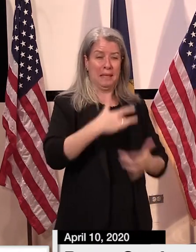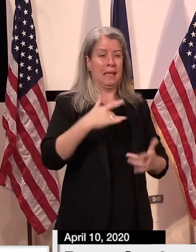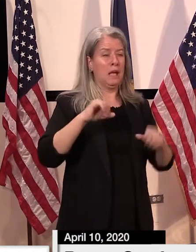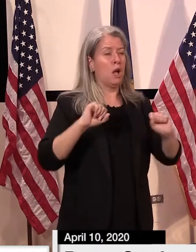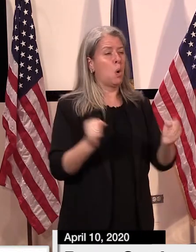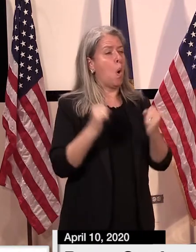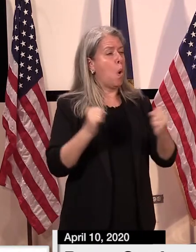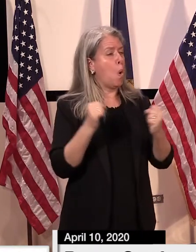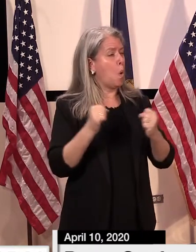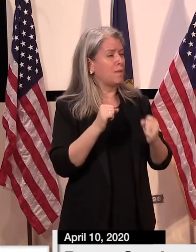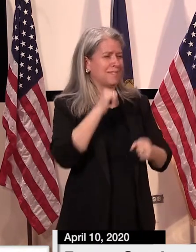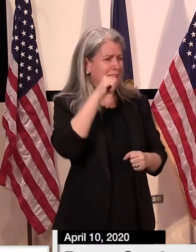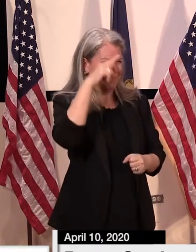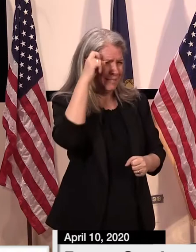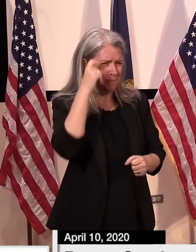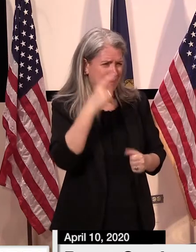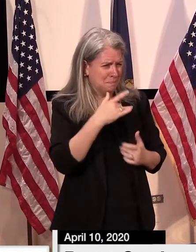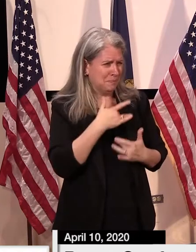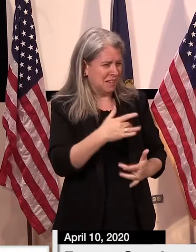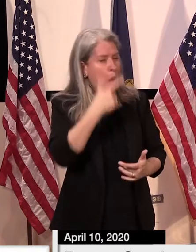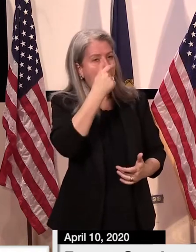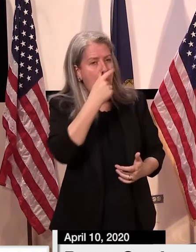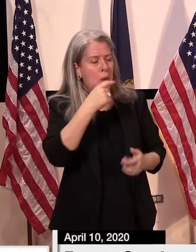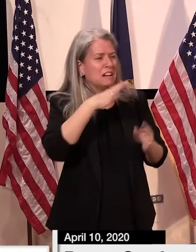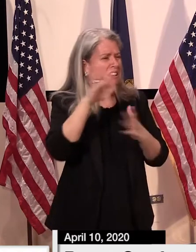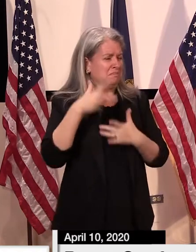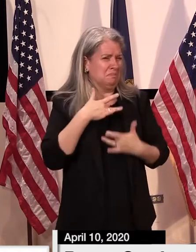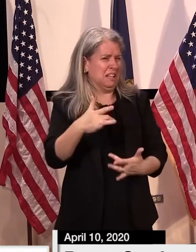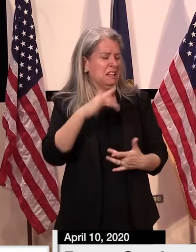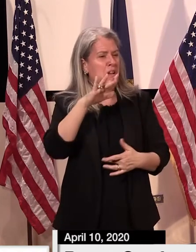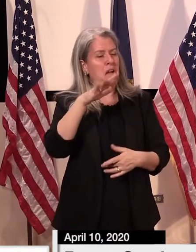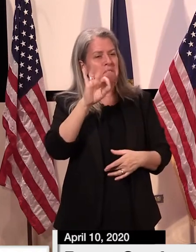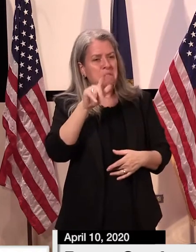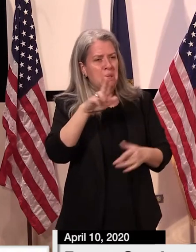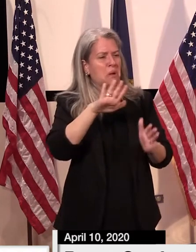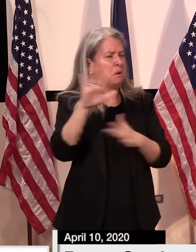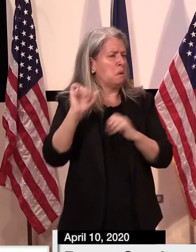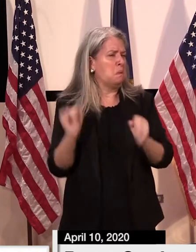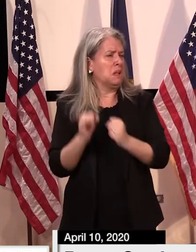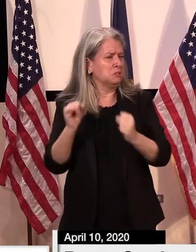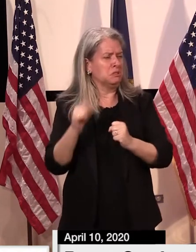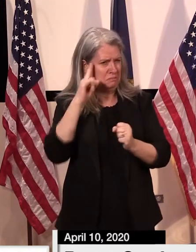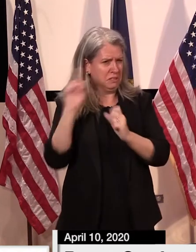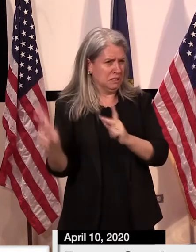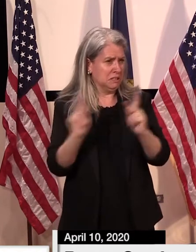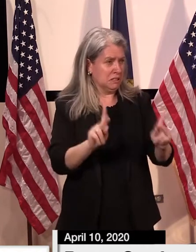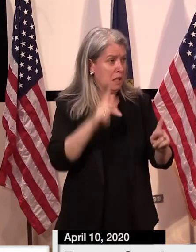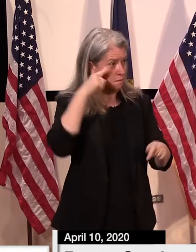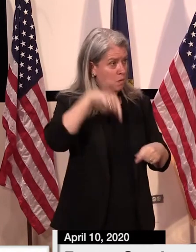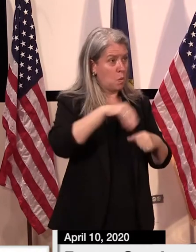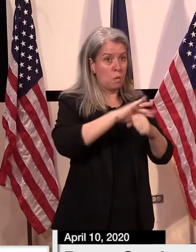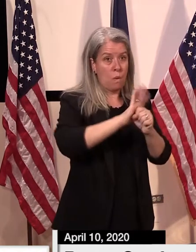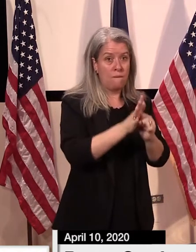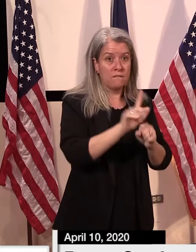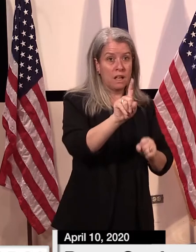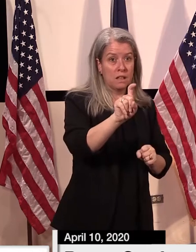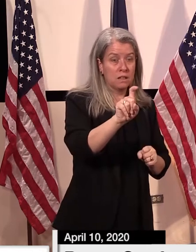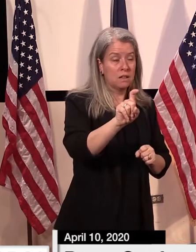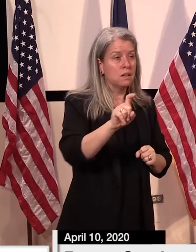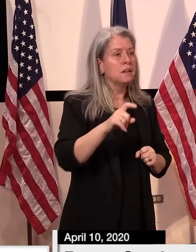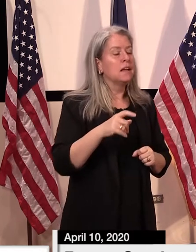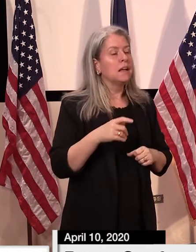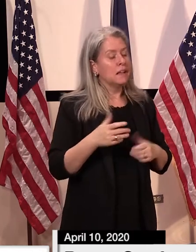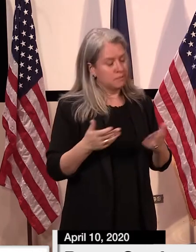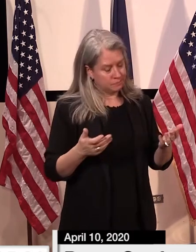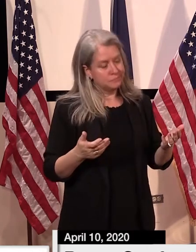warm weather actually have a deleterious impact? Most of what we do, as you've seen in the